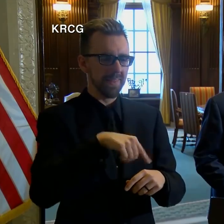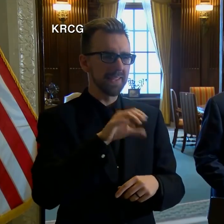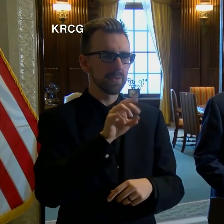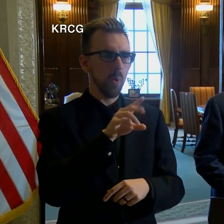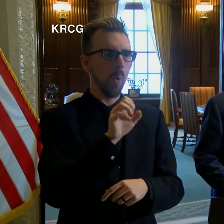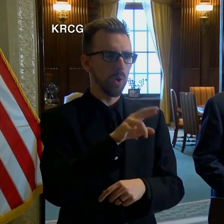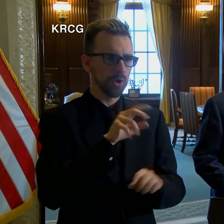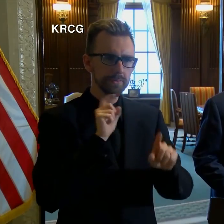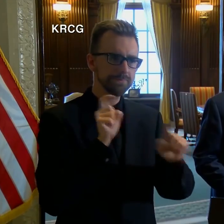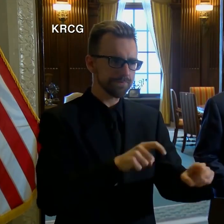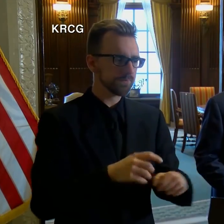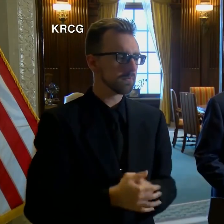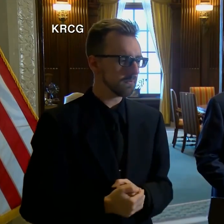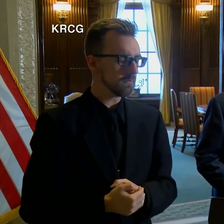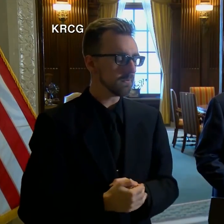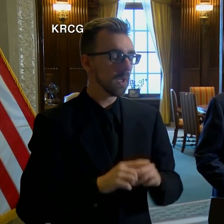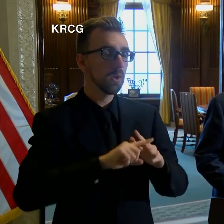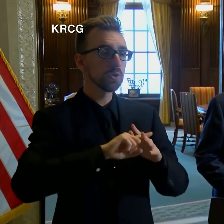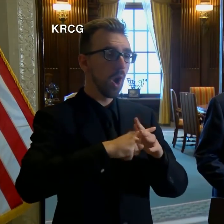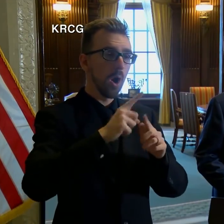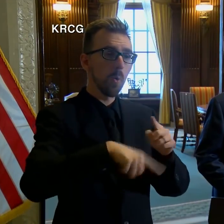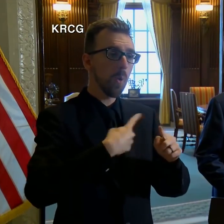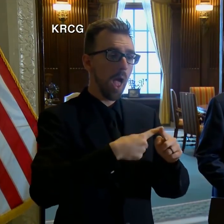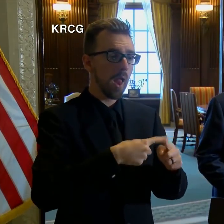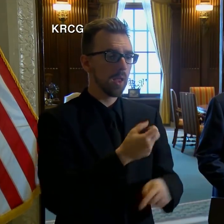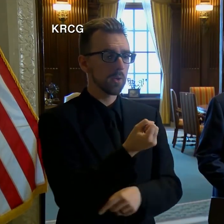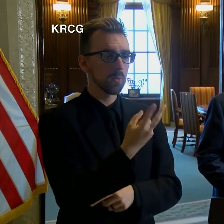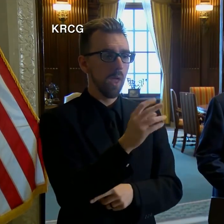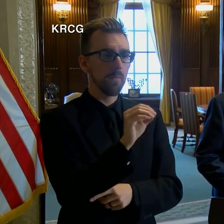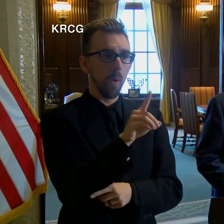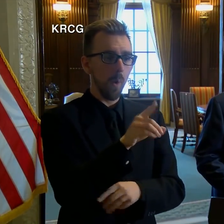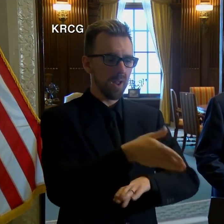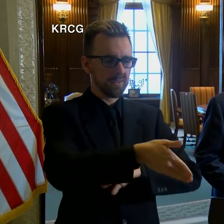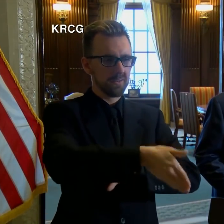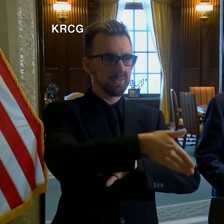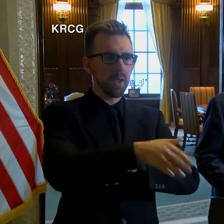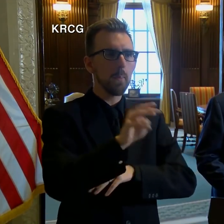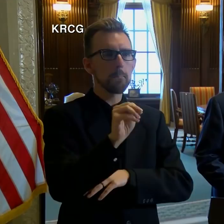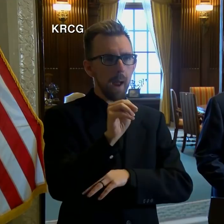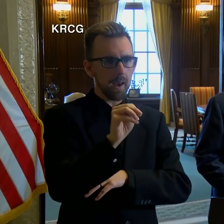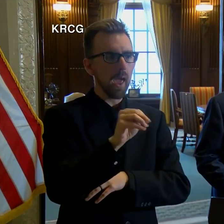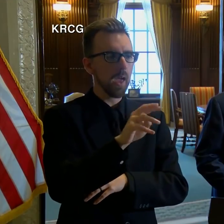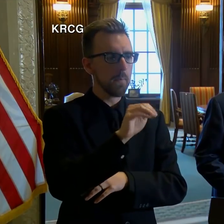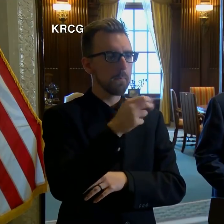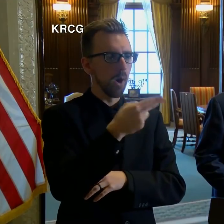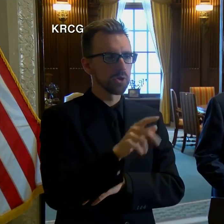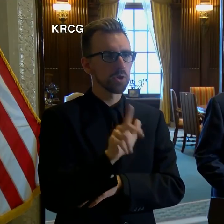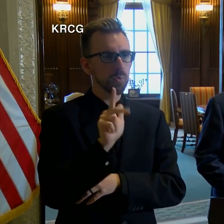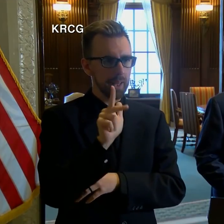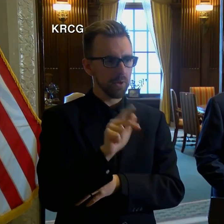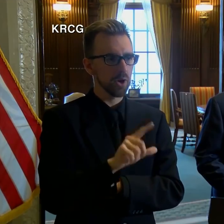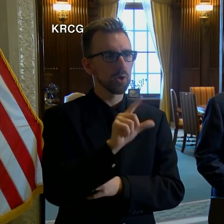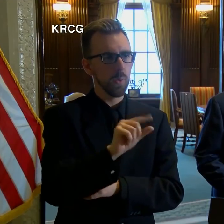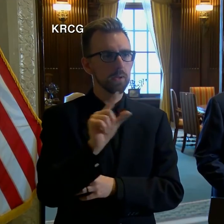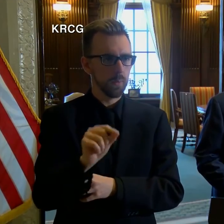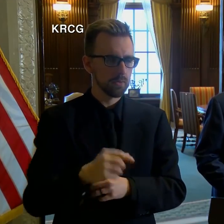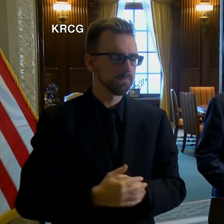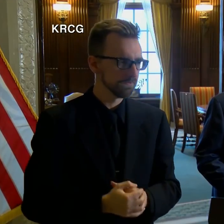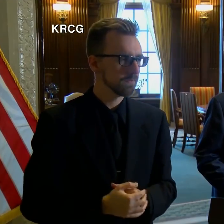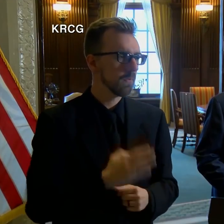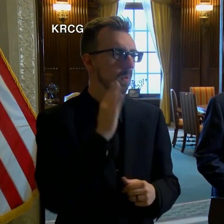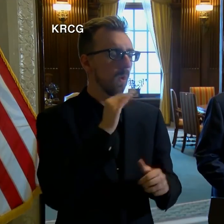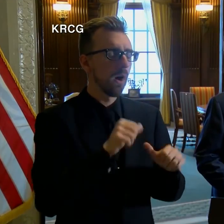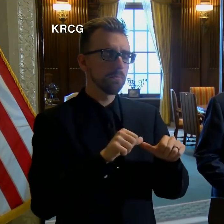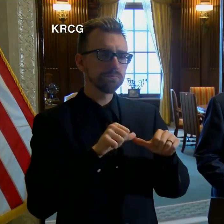effect, being at 12.01 a.m. Monday, March 23rd, 2020, and it will